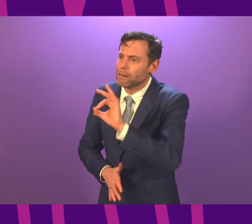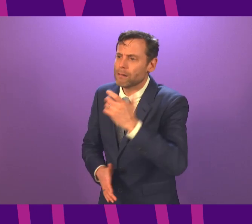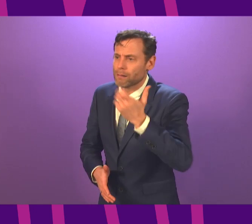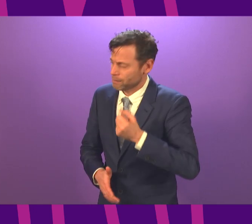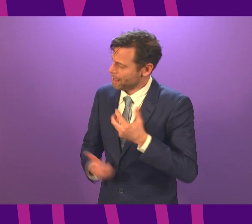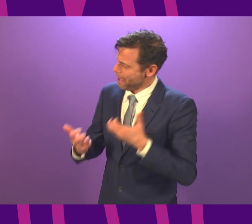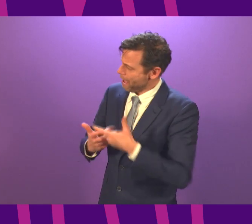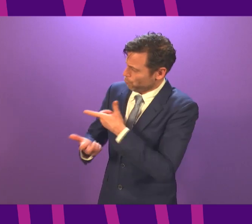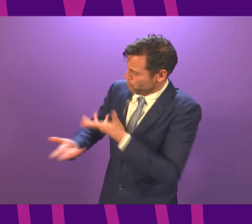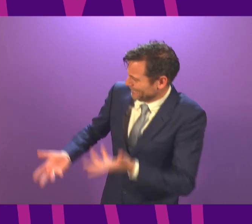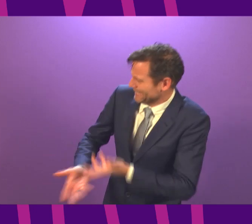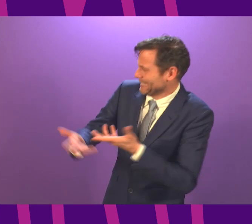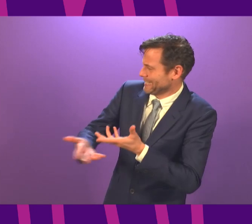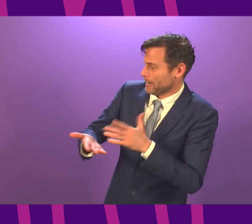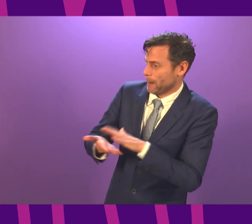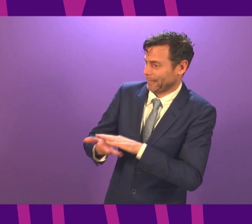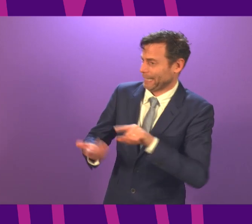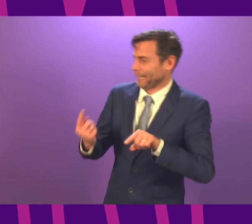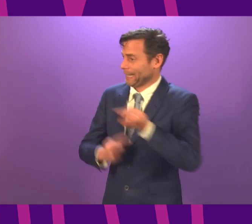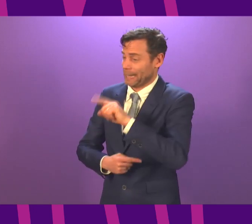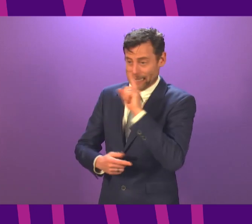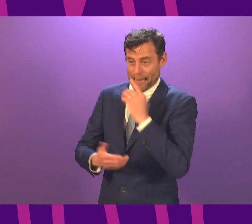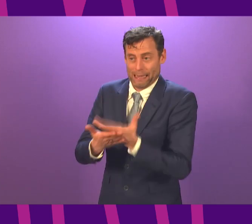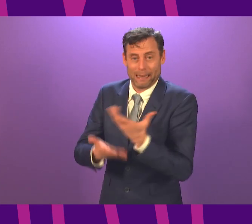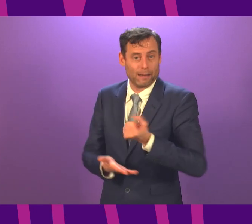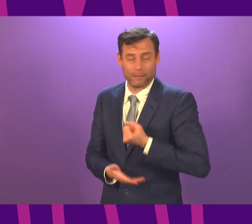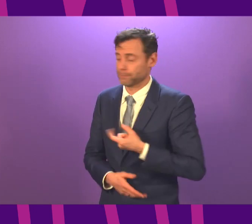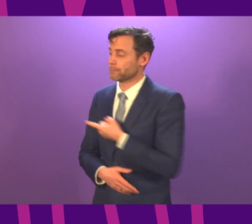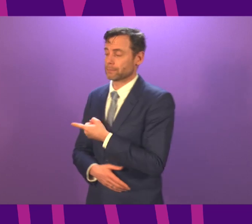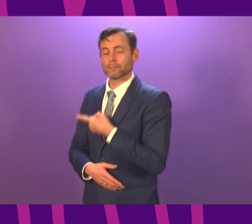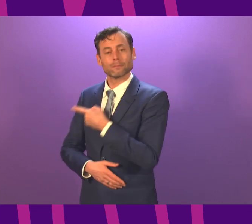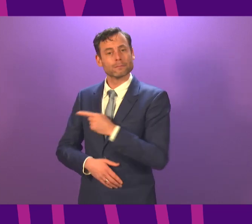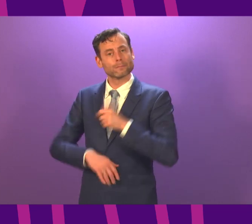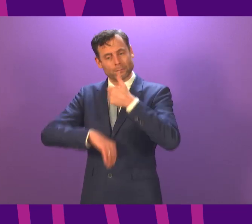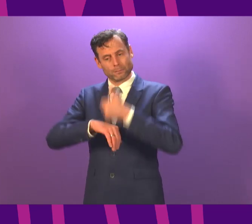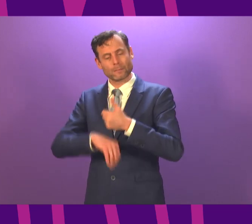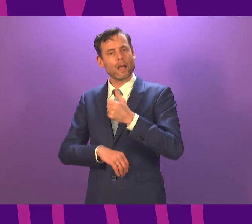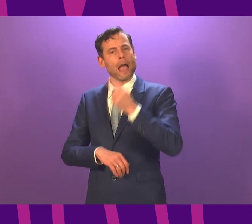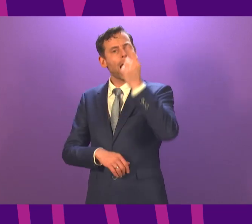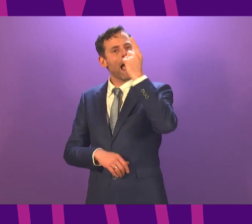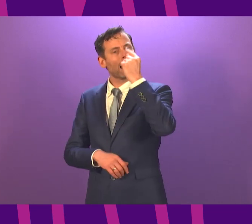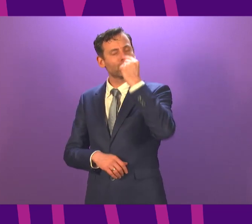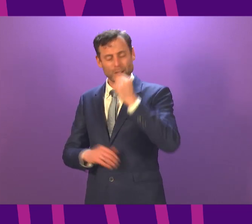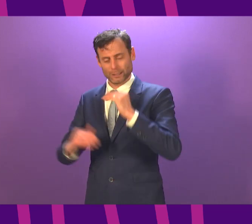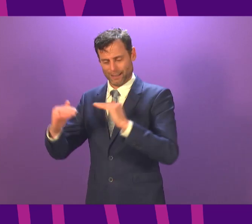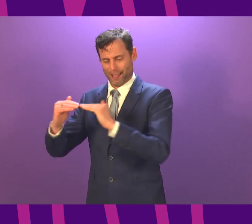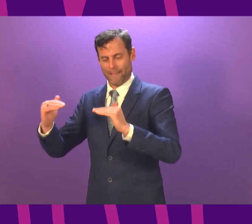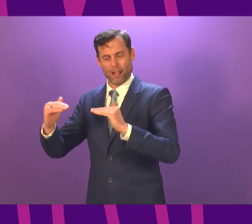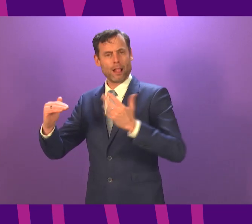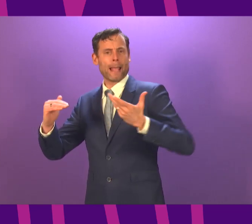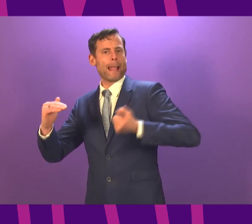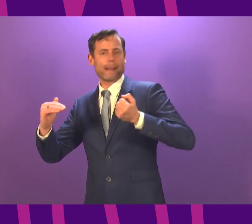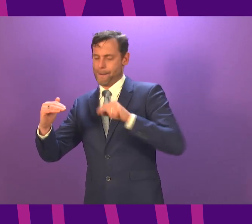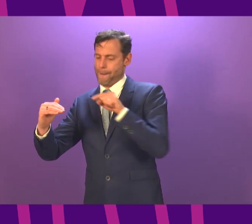The eligibility criteria for the £500 support payment was set out at the establishment of that. That is tied to entitlement to benefits although we